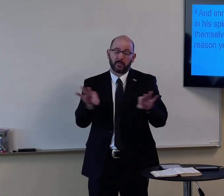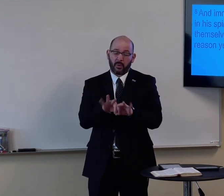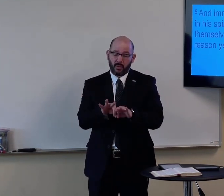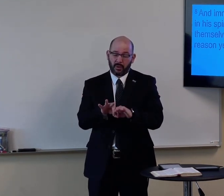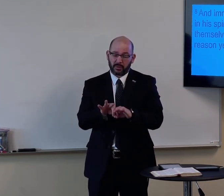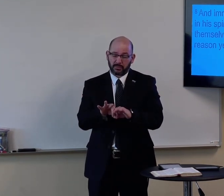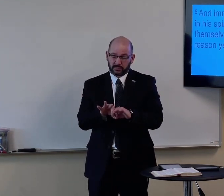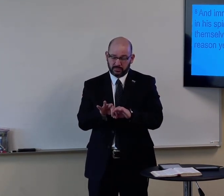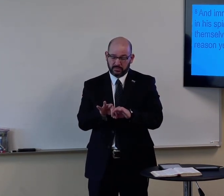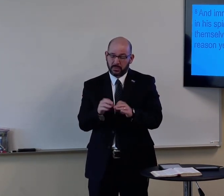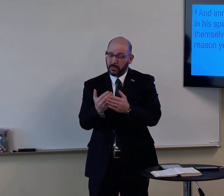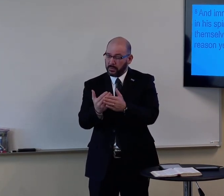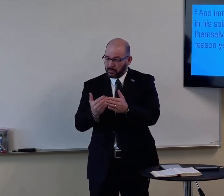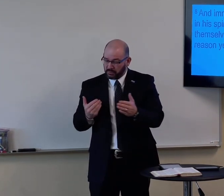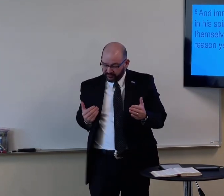The soul is so important,